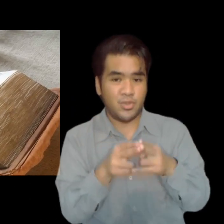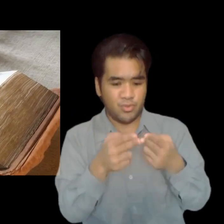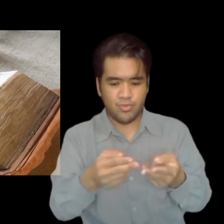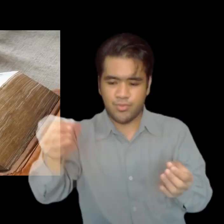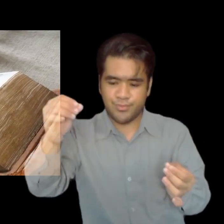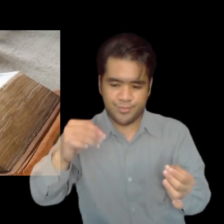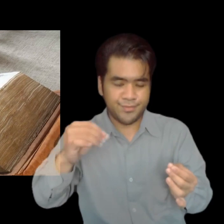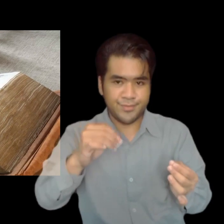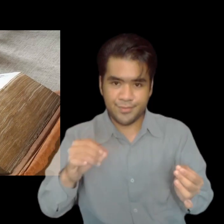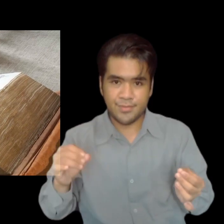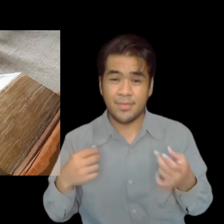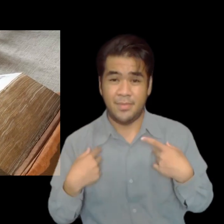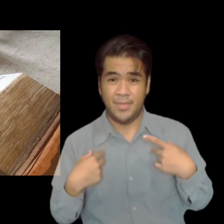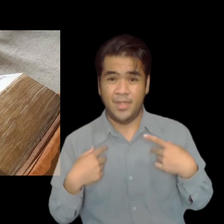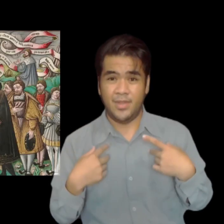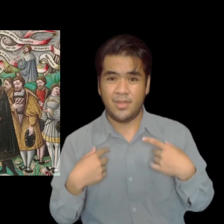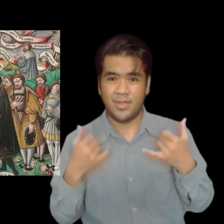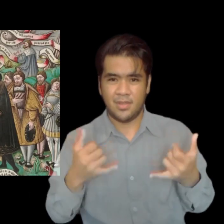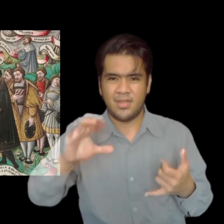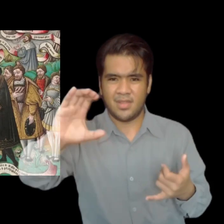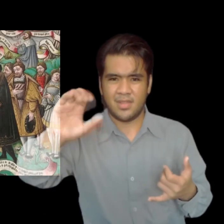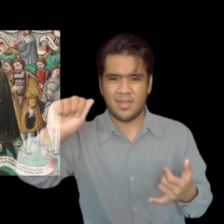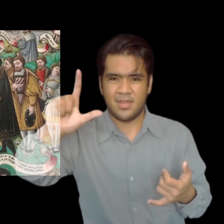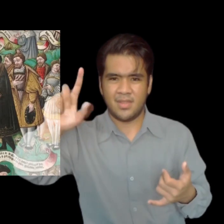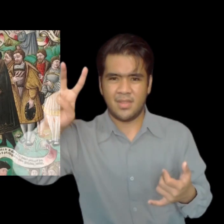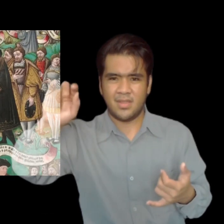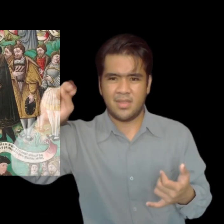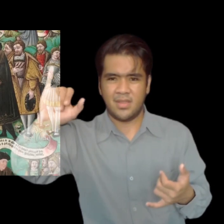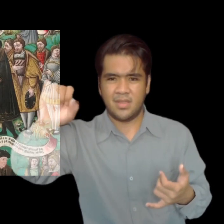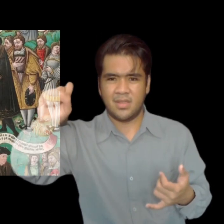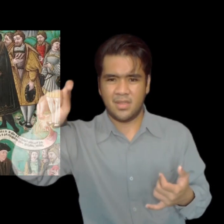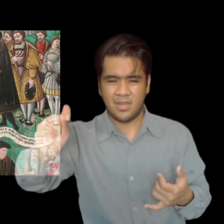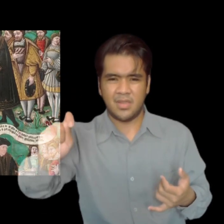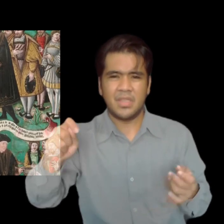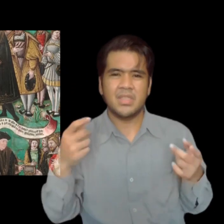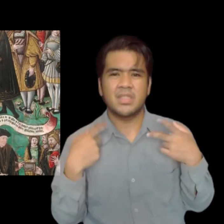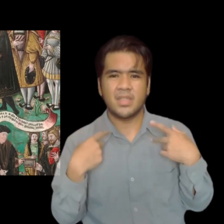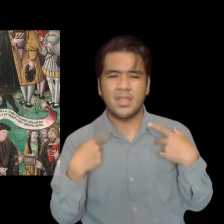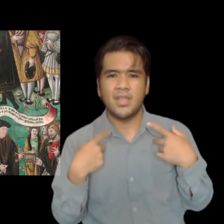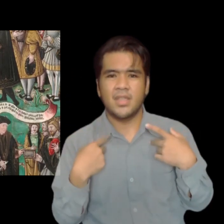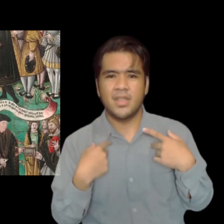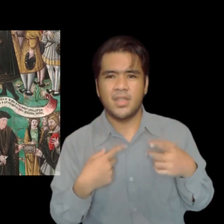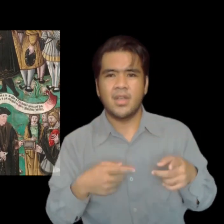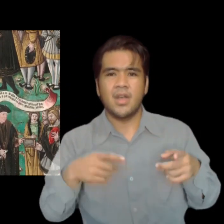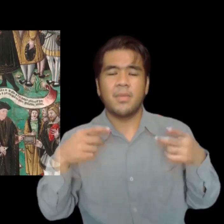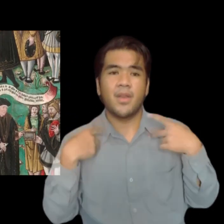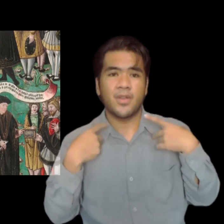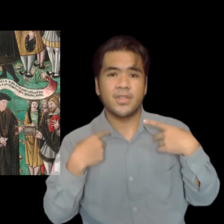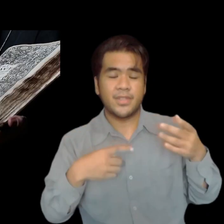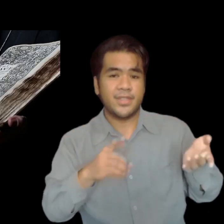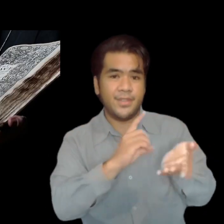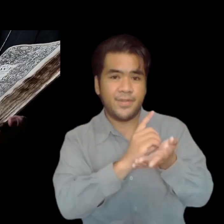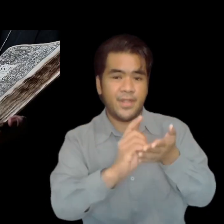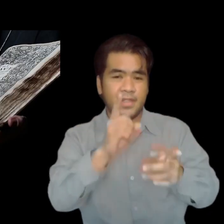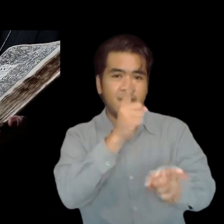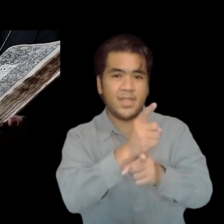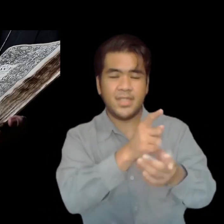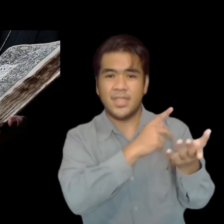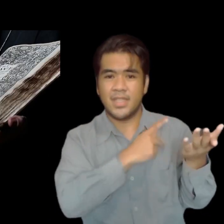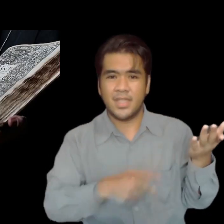everyone could see and read. As a result, the Great Bible was formed, which was derived from the Tyndale Bible. It was called the Great Bible